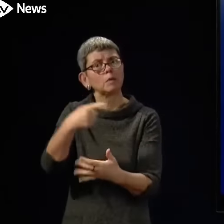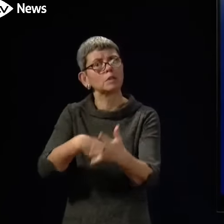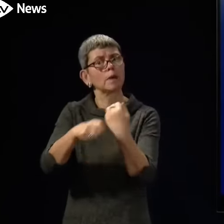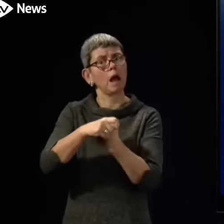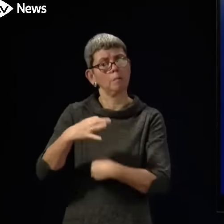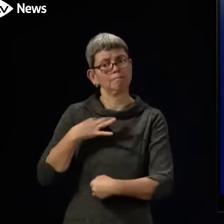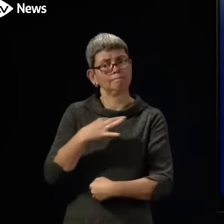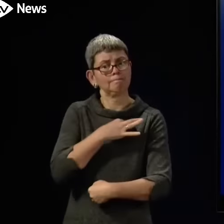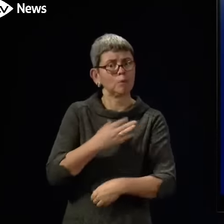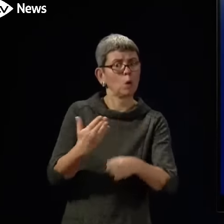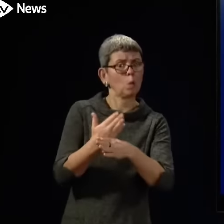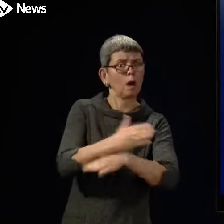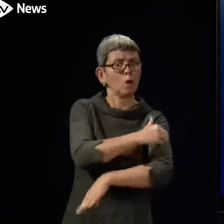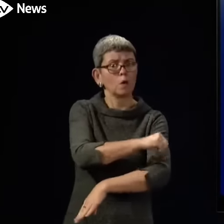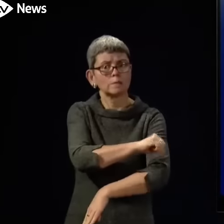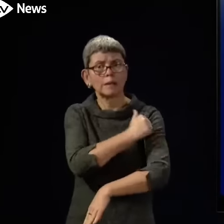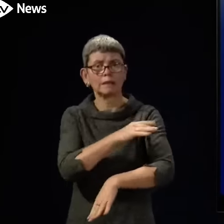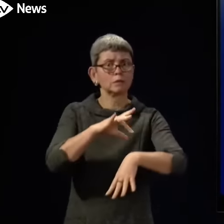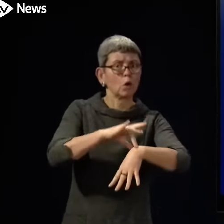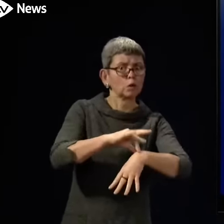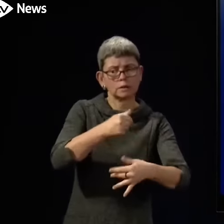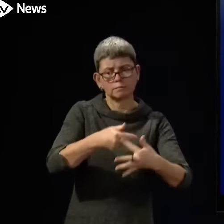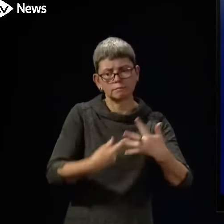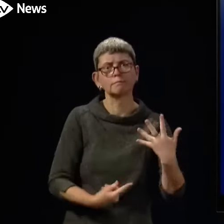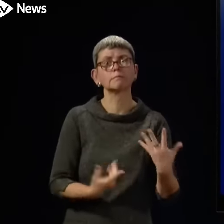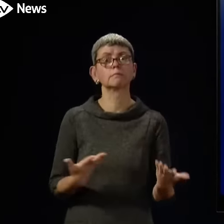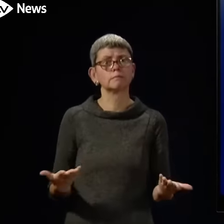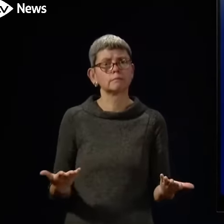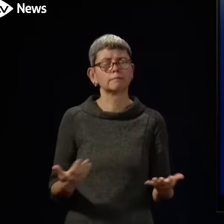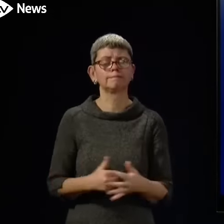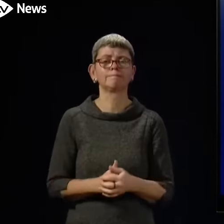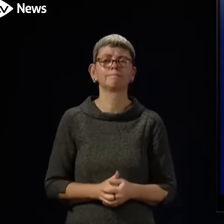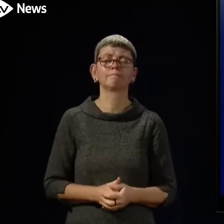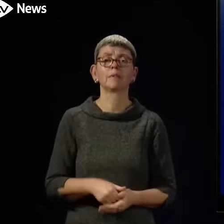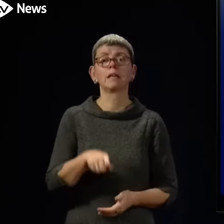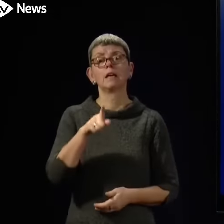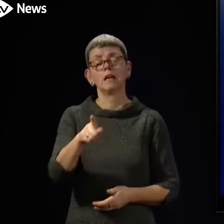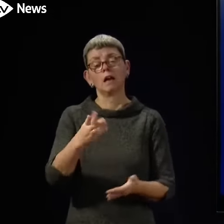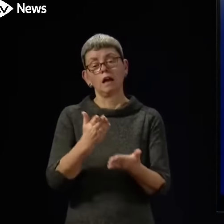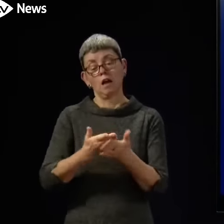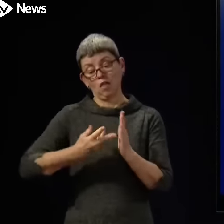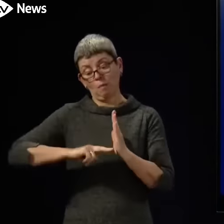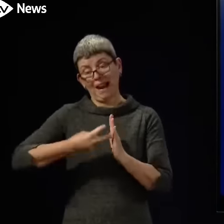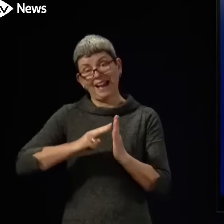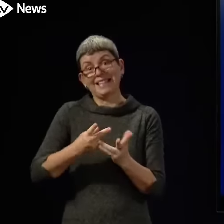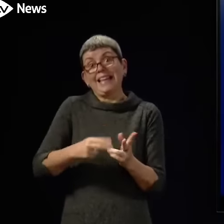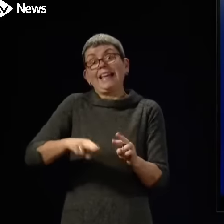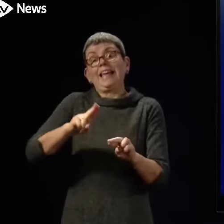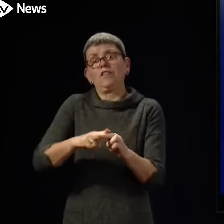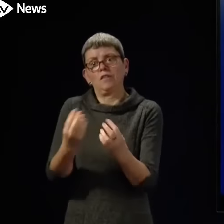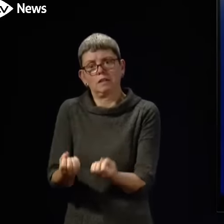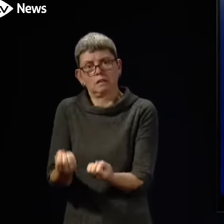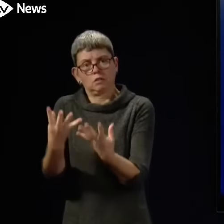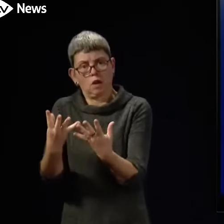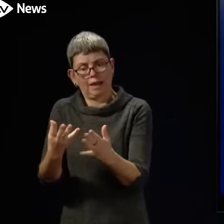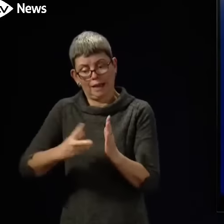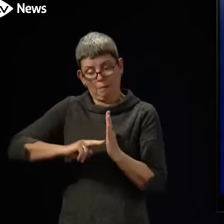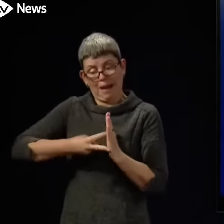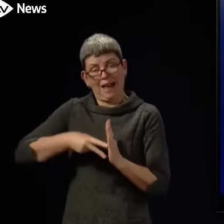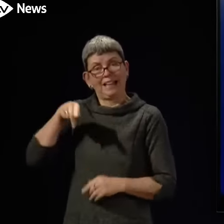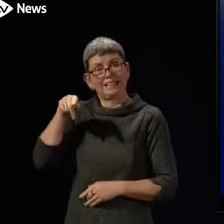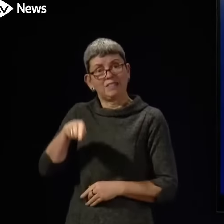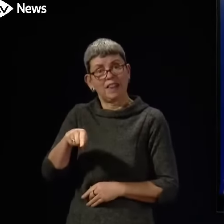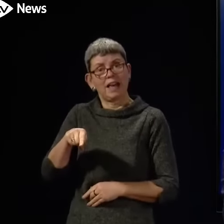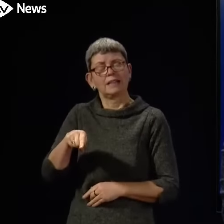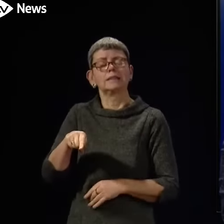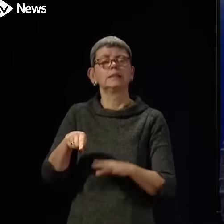Rachel. On your first question about contingency planning for industrial action, let me stress, industrial action, of